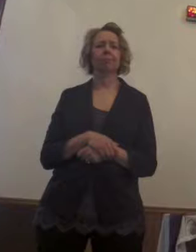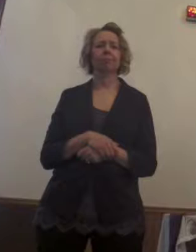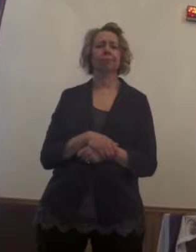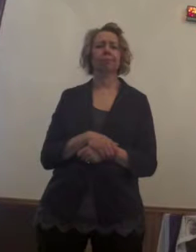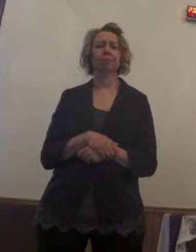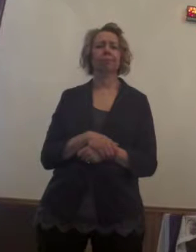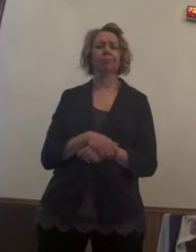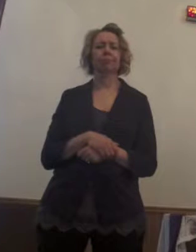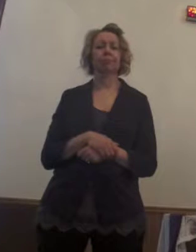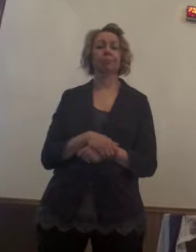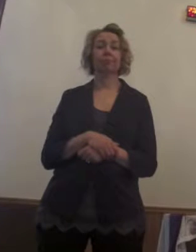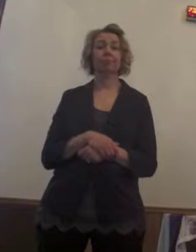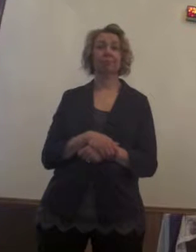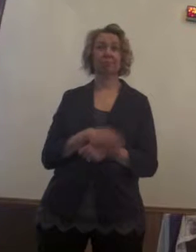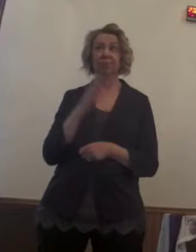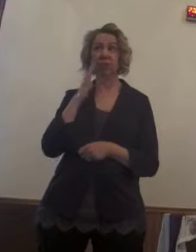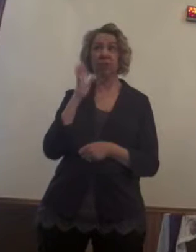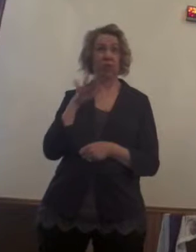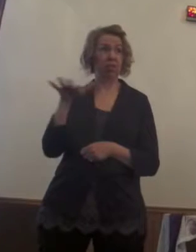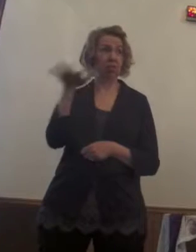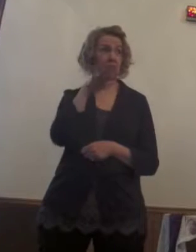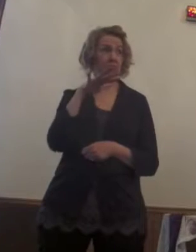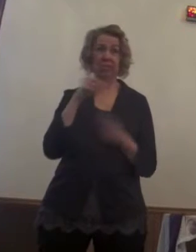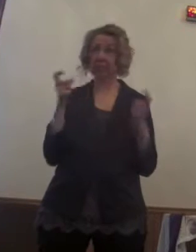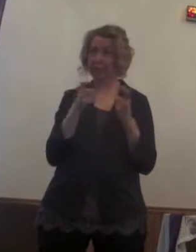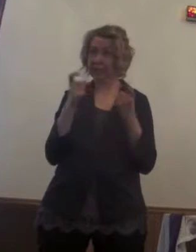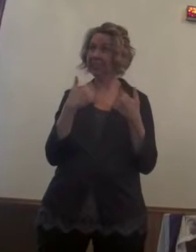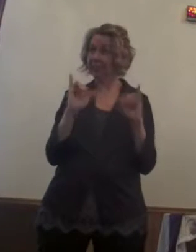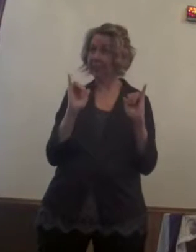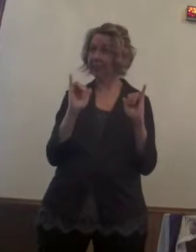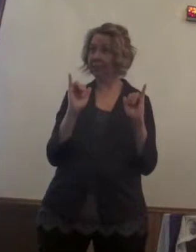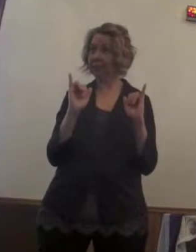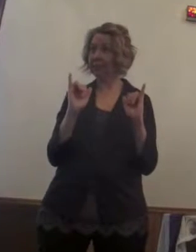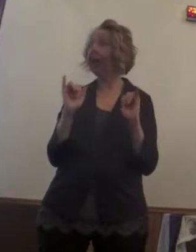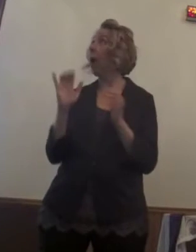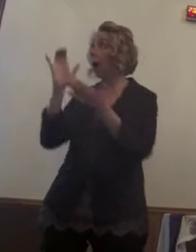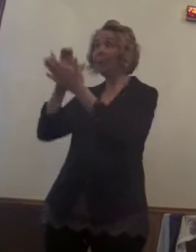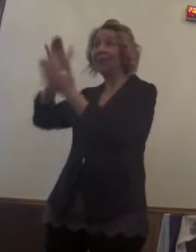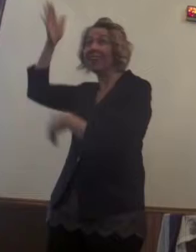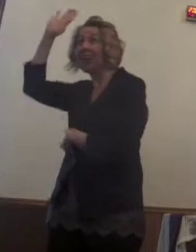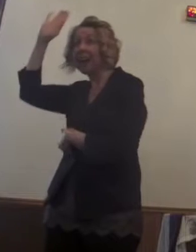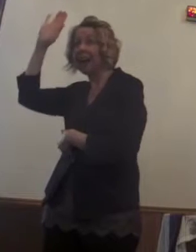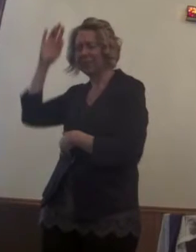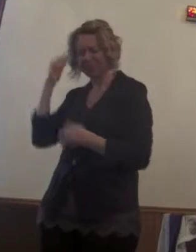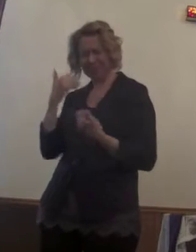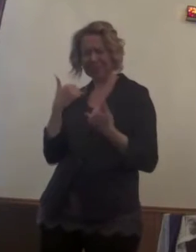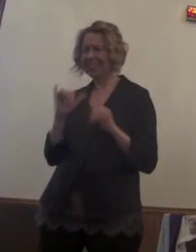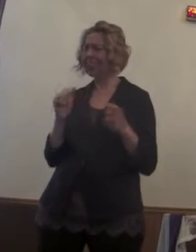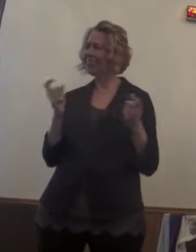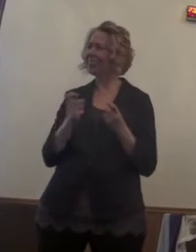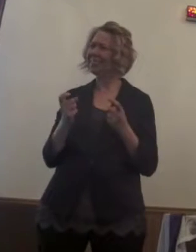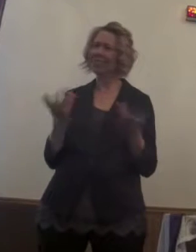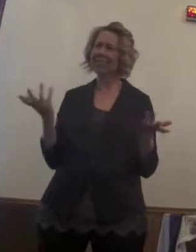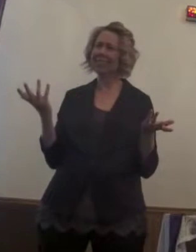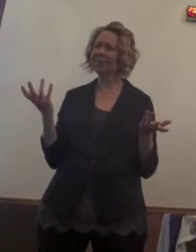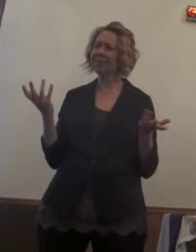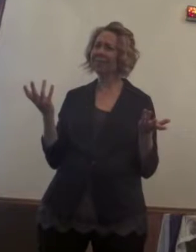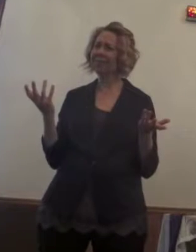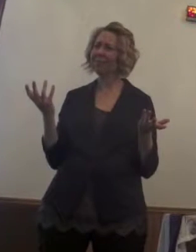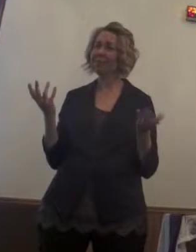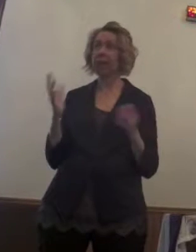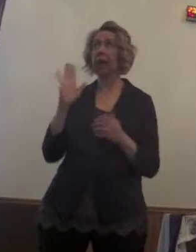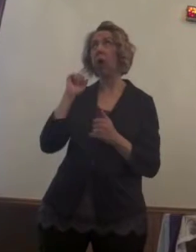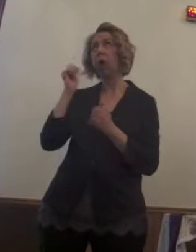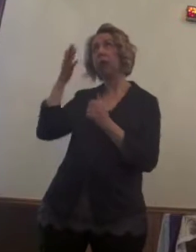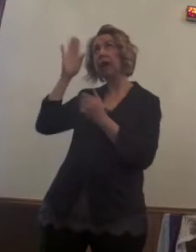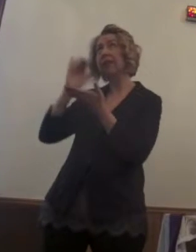Do we all still sin? Of course we do. But at the same time, we know that we're forgiven for those sins, or at least we hope we